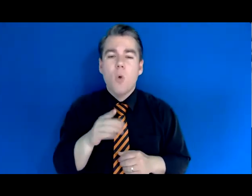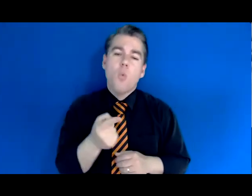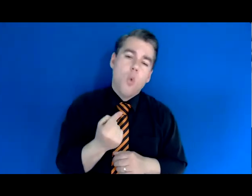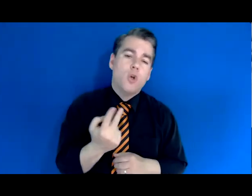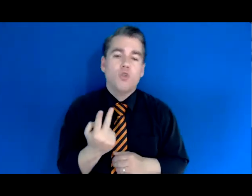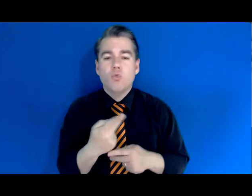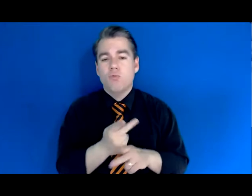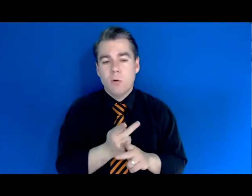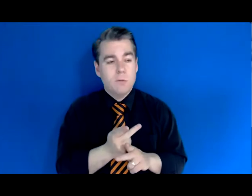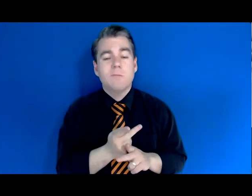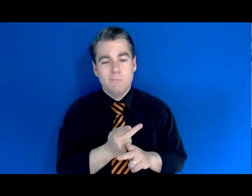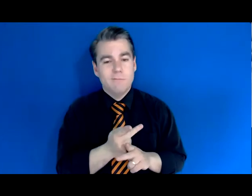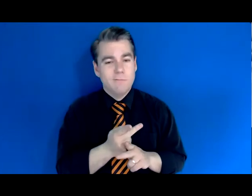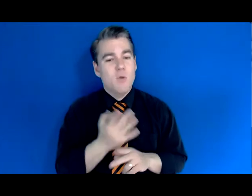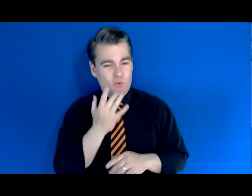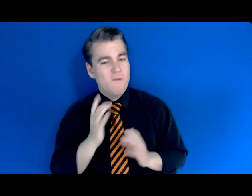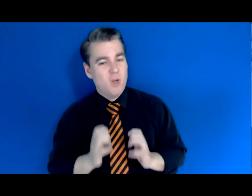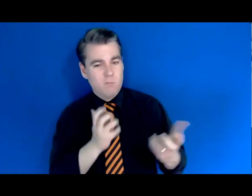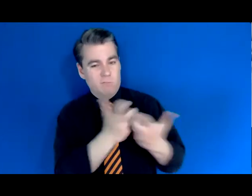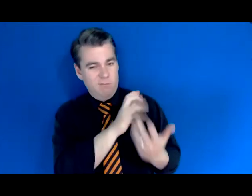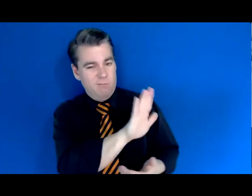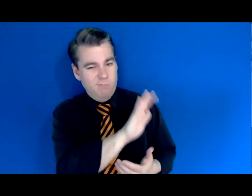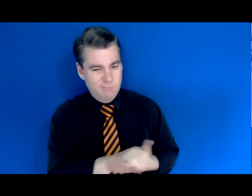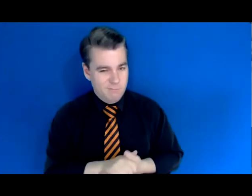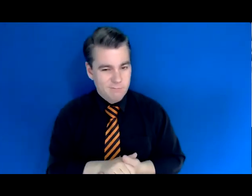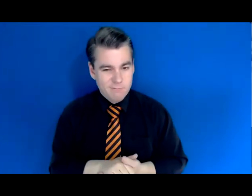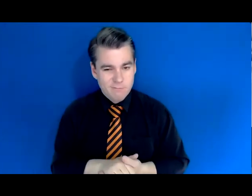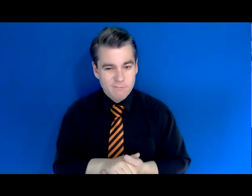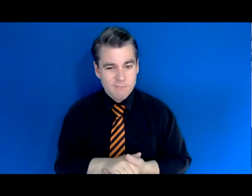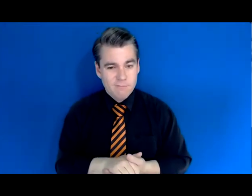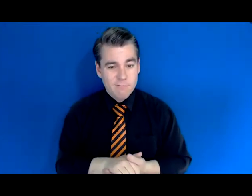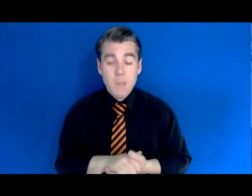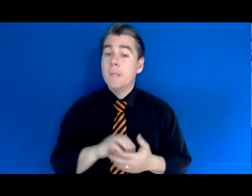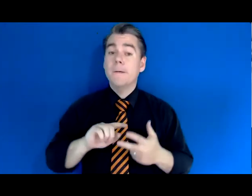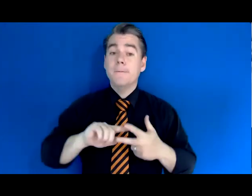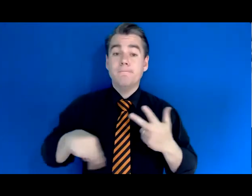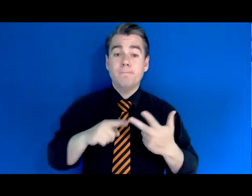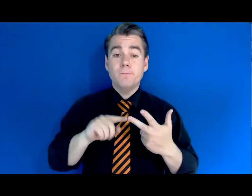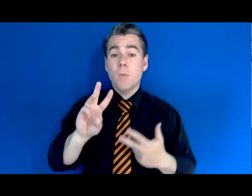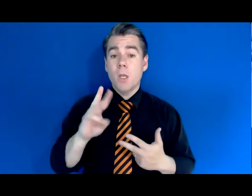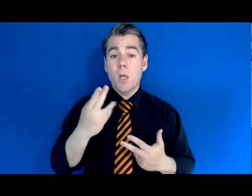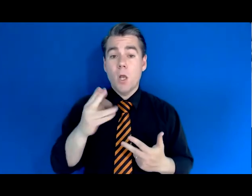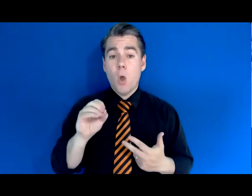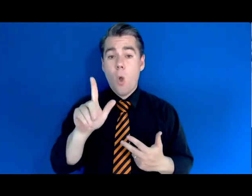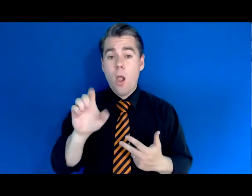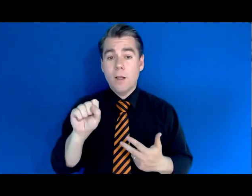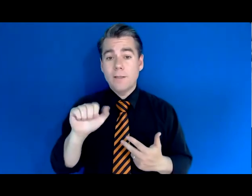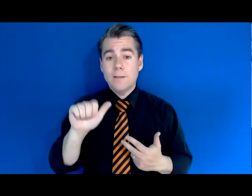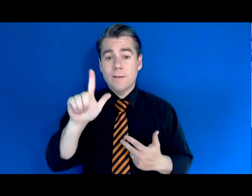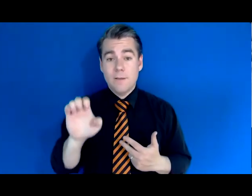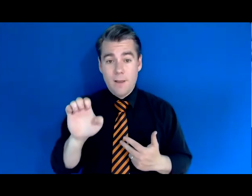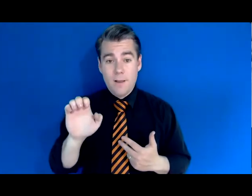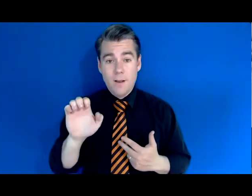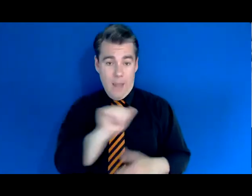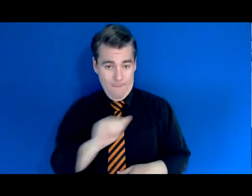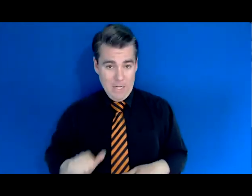Preferred customer is a perfect fit. And then there's the wholesale ambassador. It's what I encourage for